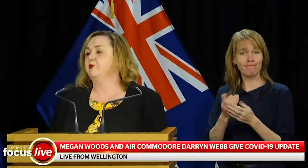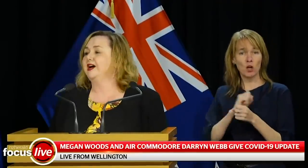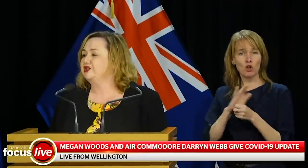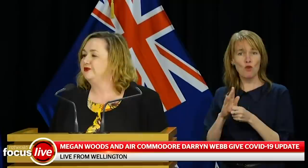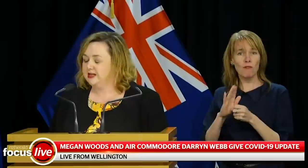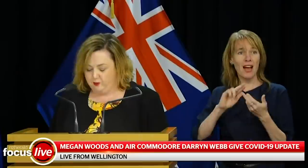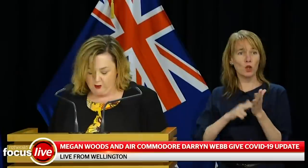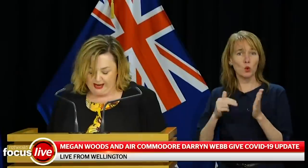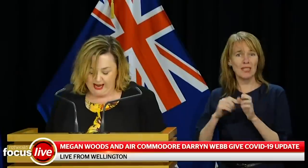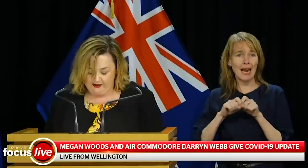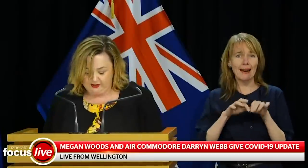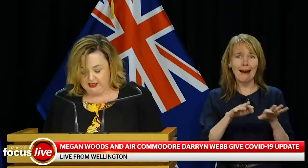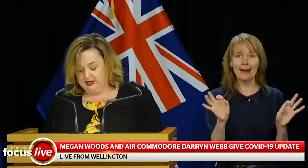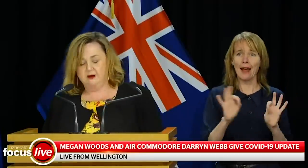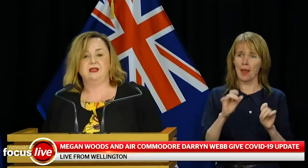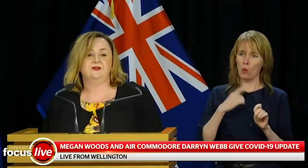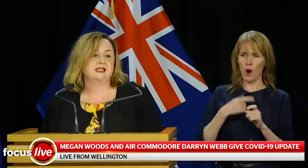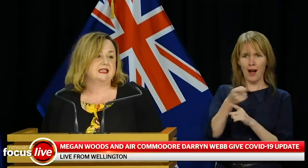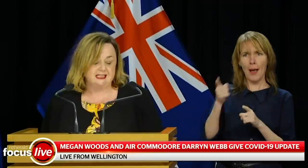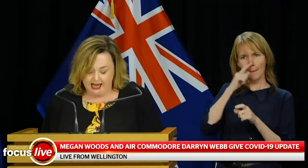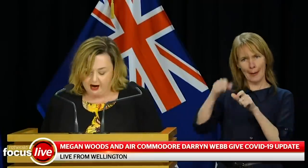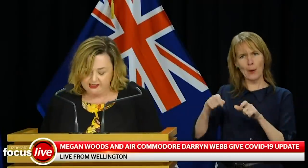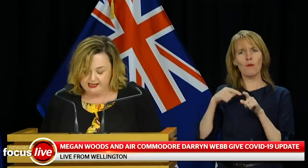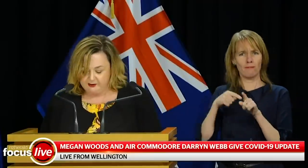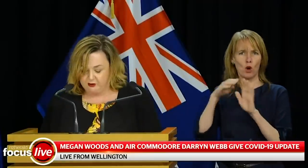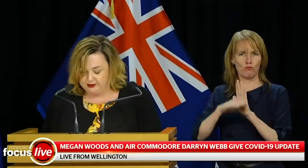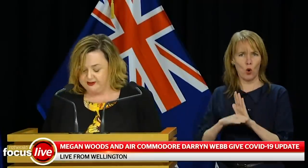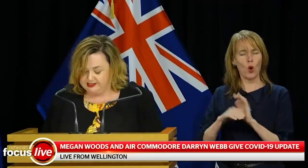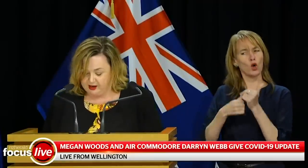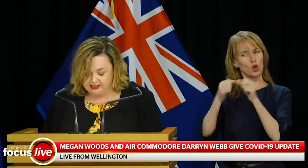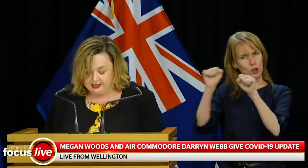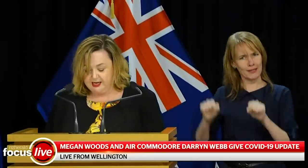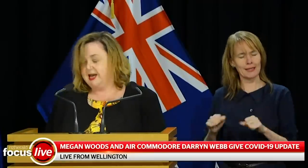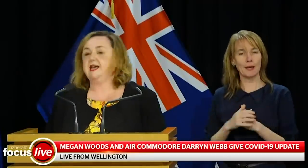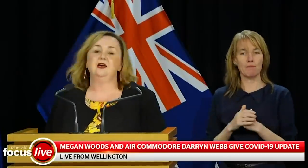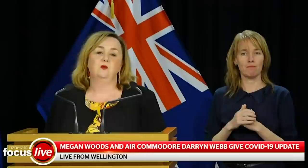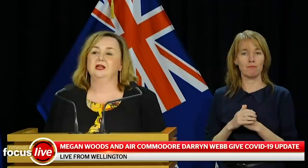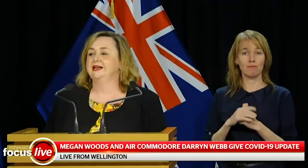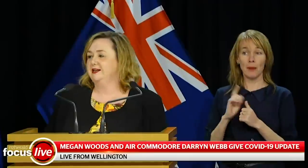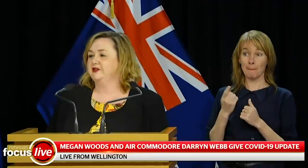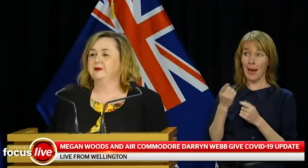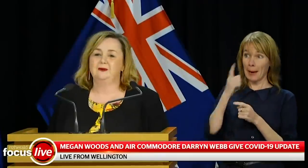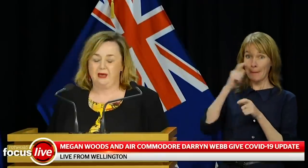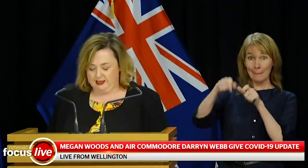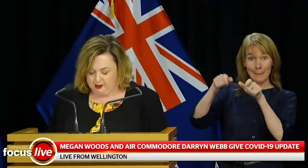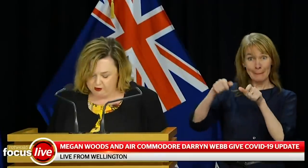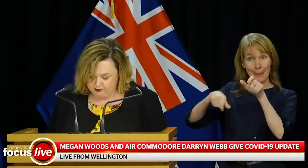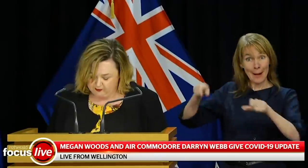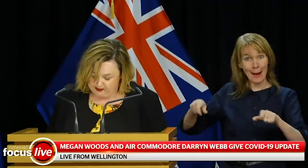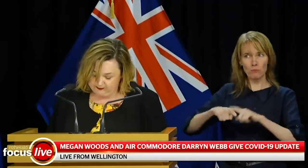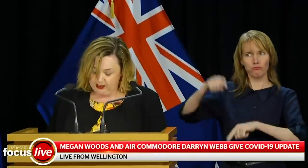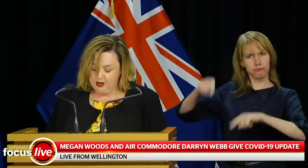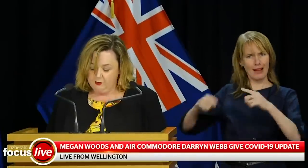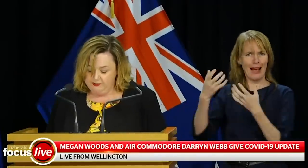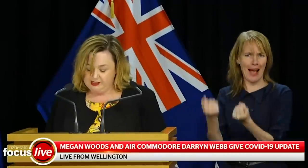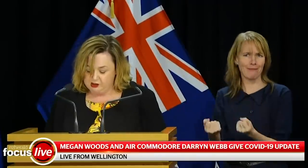and people are generally well behaved. But the facilities are a snapshot of society, and there will inevitably be the odd